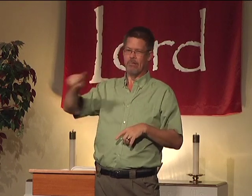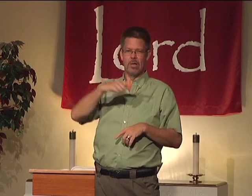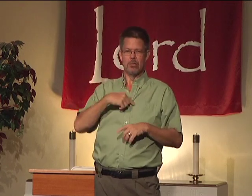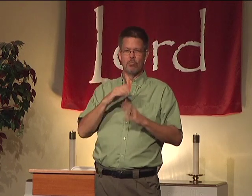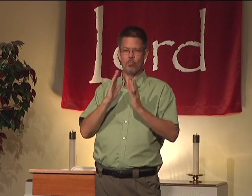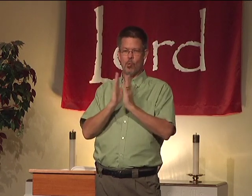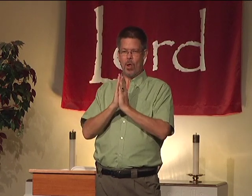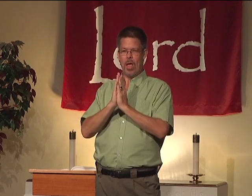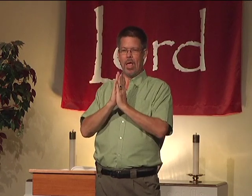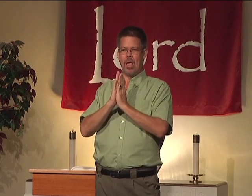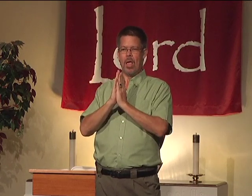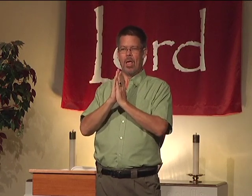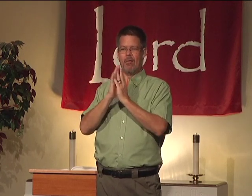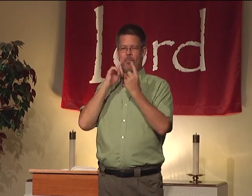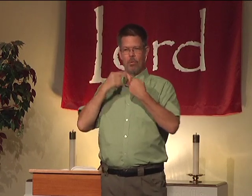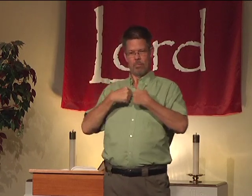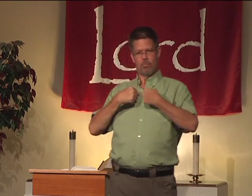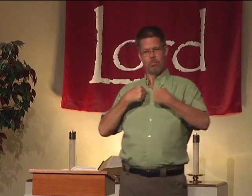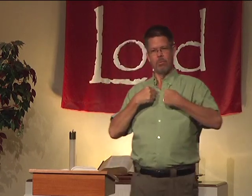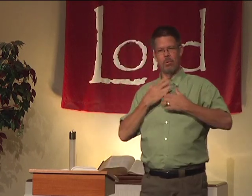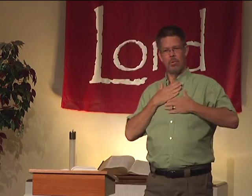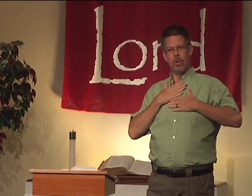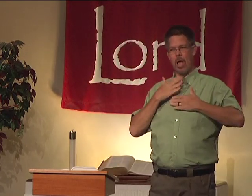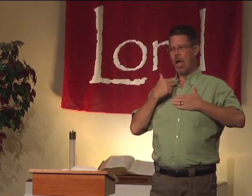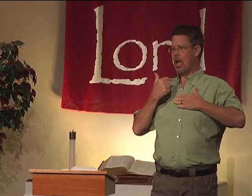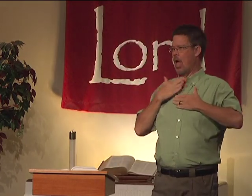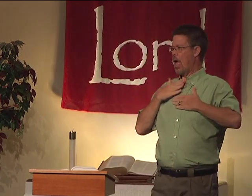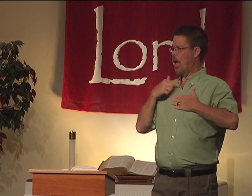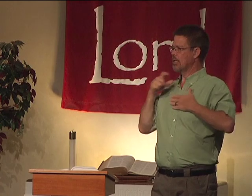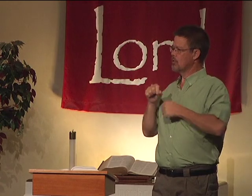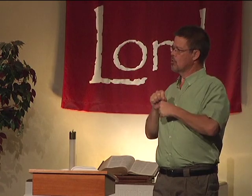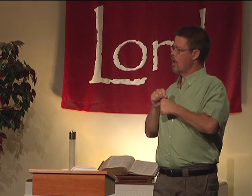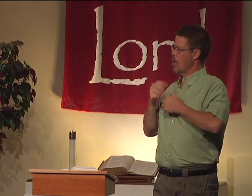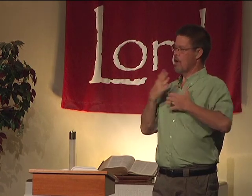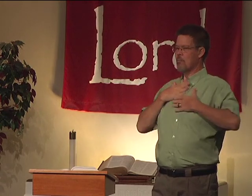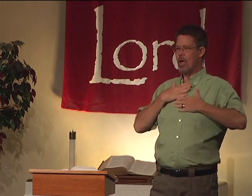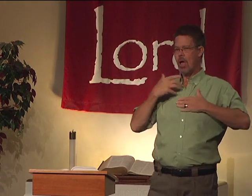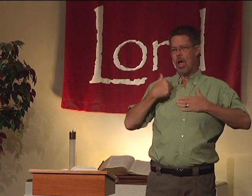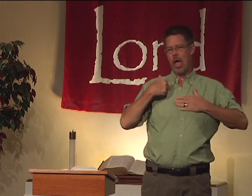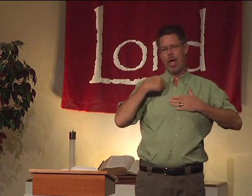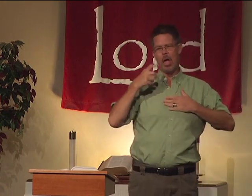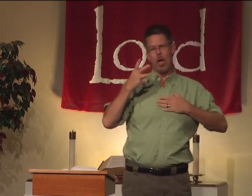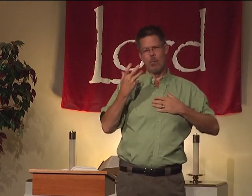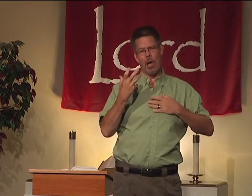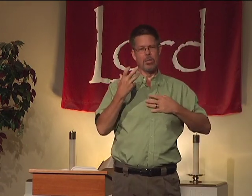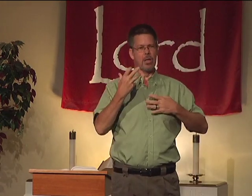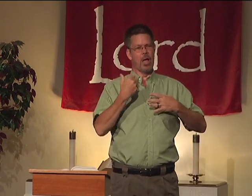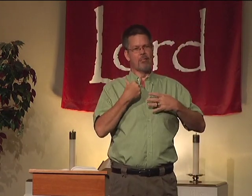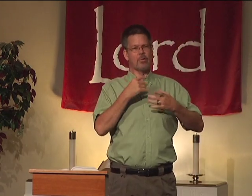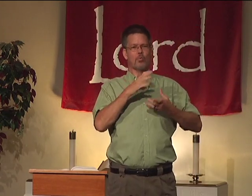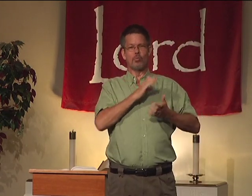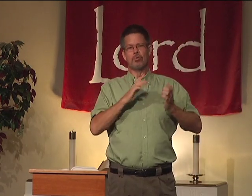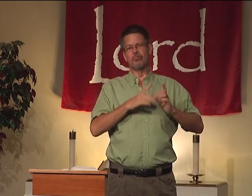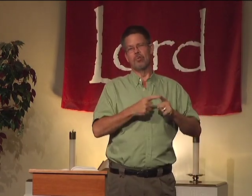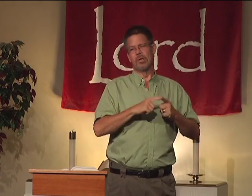I know that so many of us pray for ourselves. I need a job. I want to have